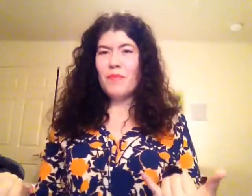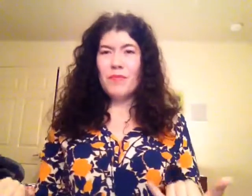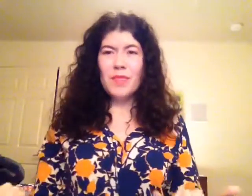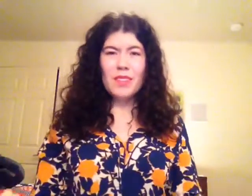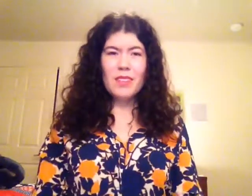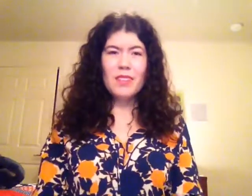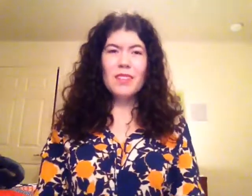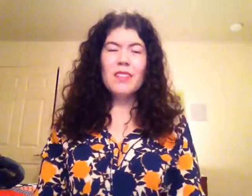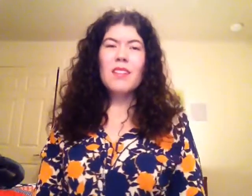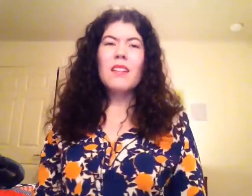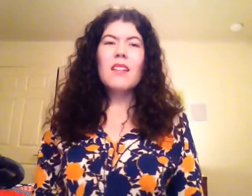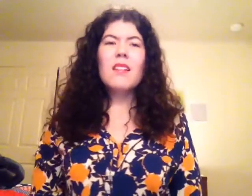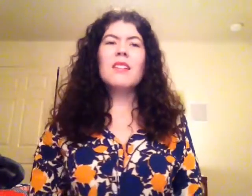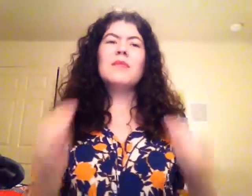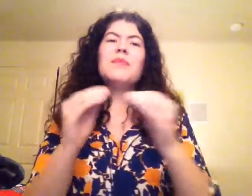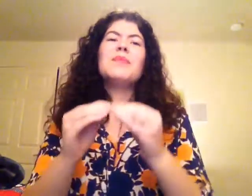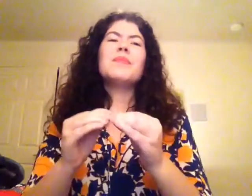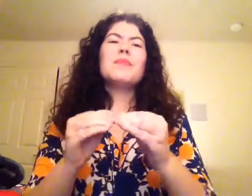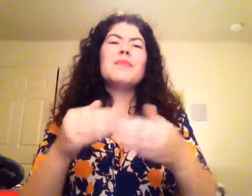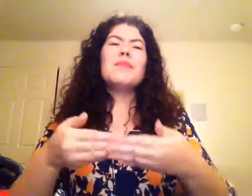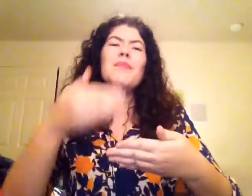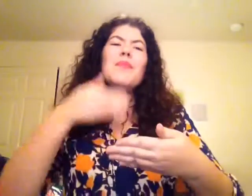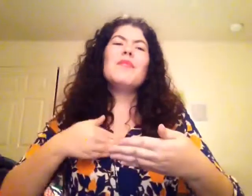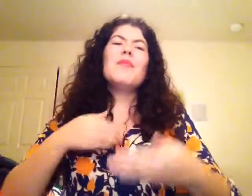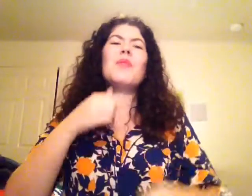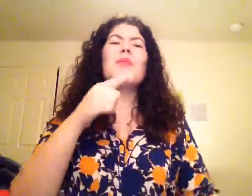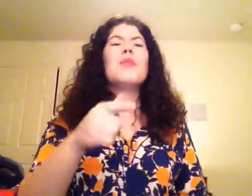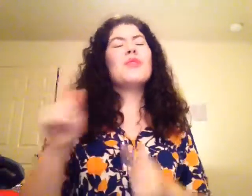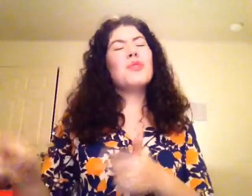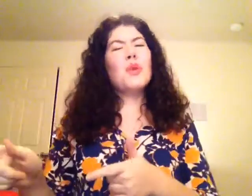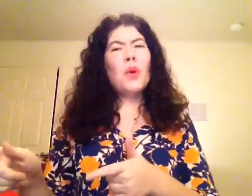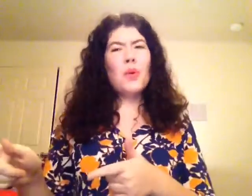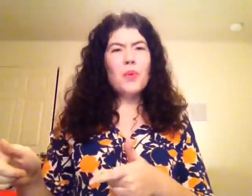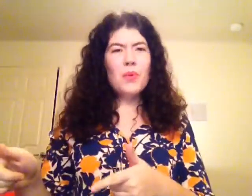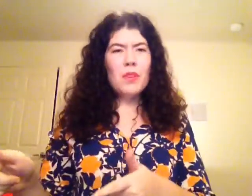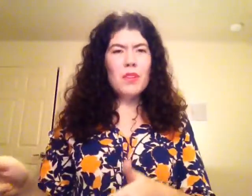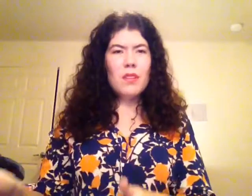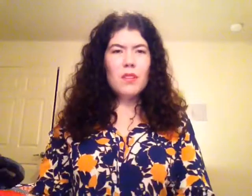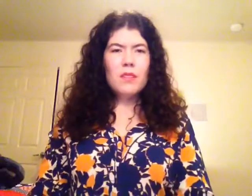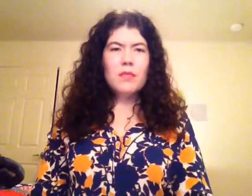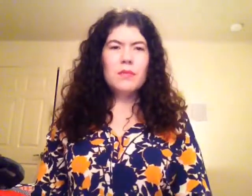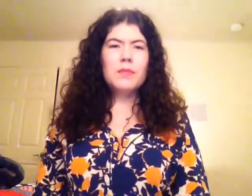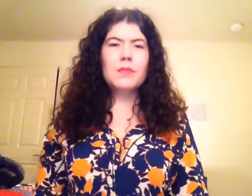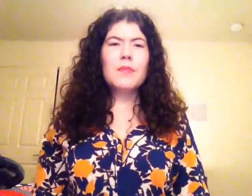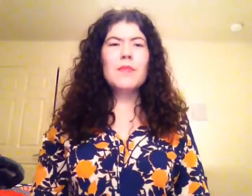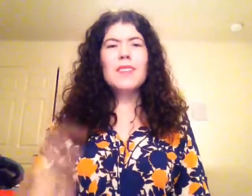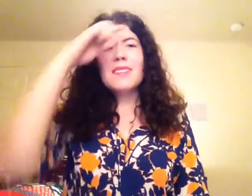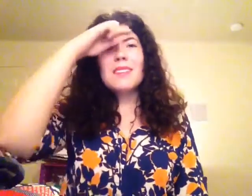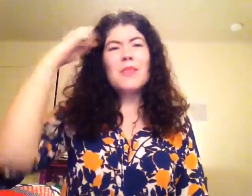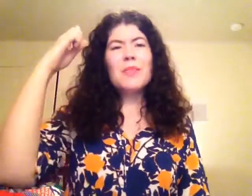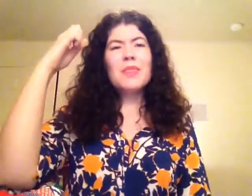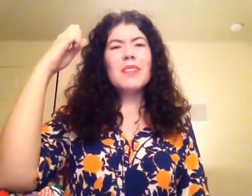Kiss me up before you go Summertime